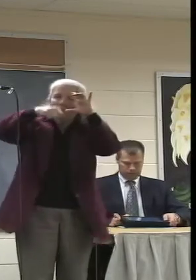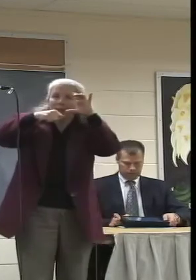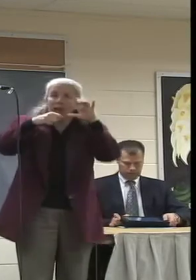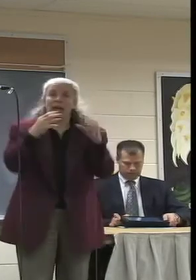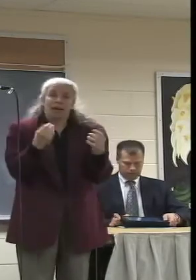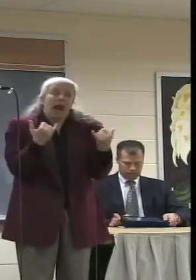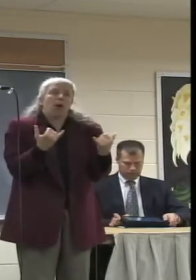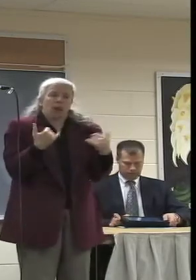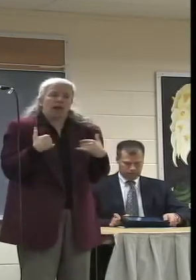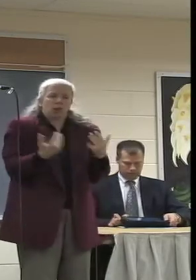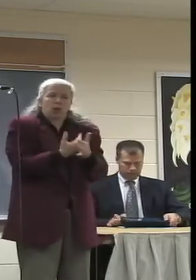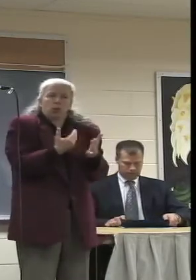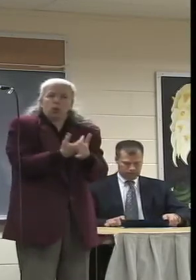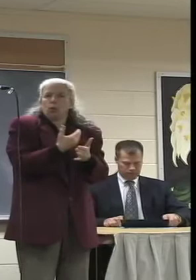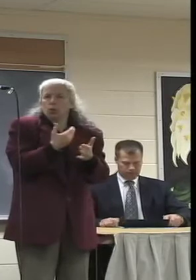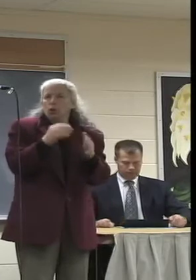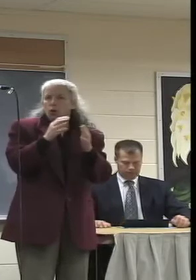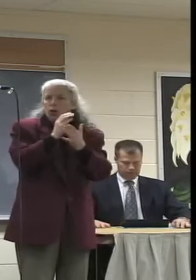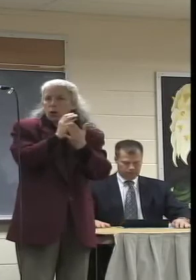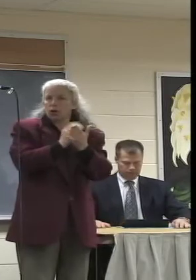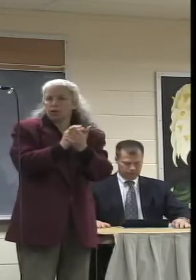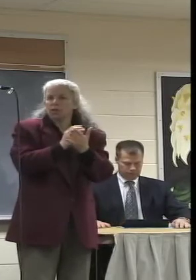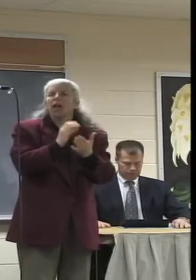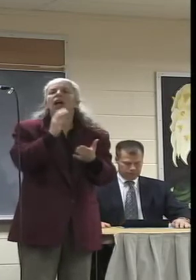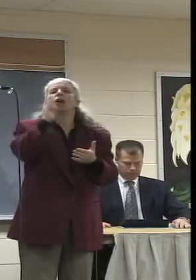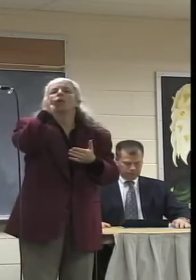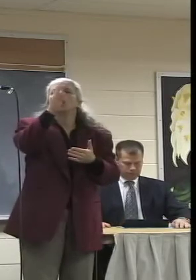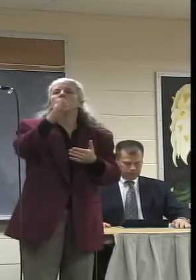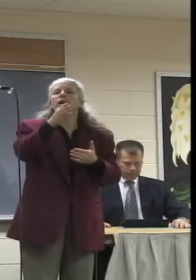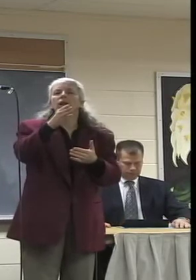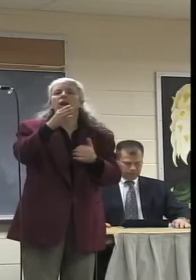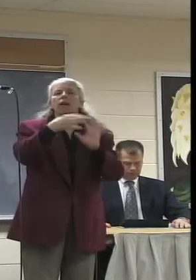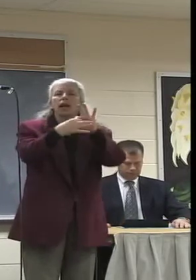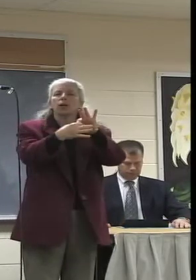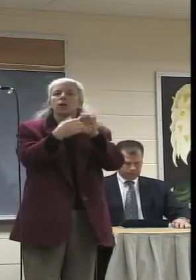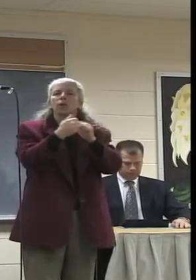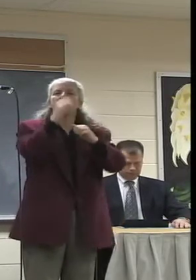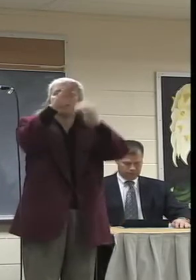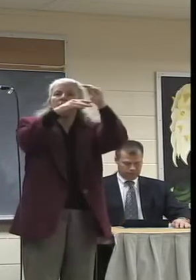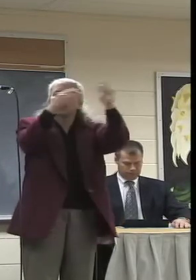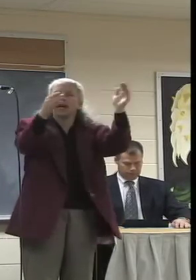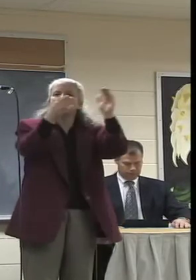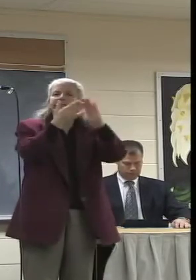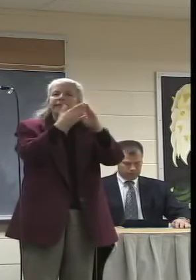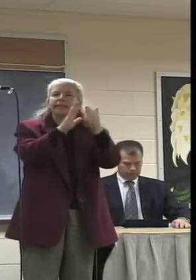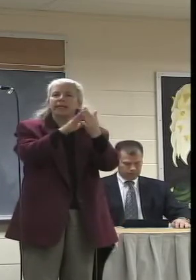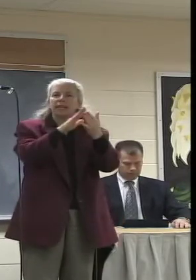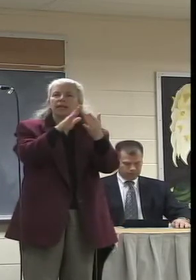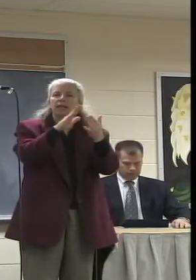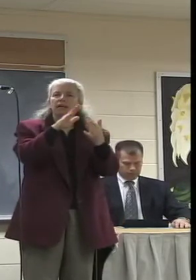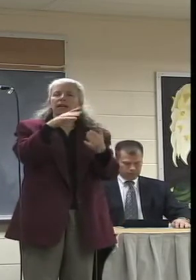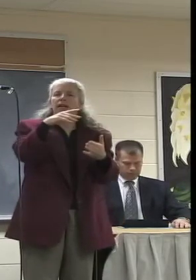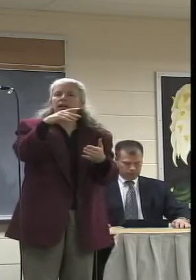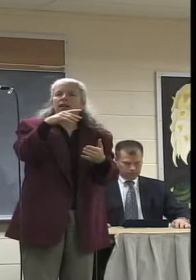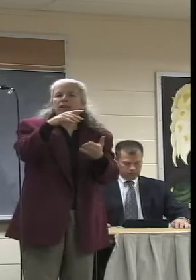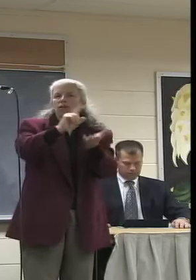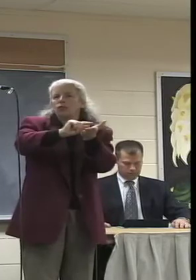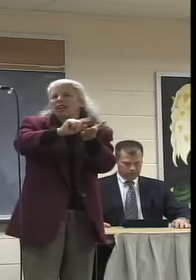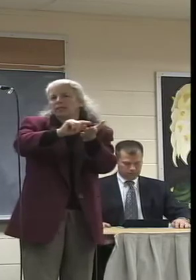going to be tied into the NCTV Paradise City Press website. Student film will be posted on the NCTV Paradise City